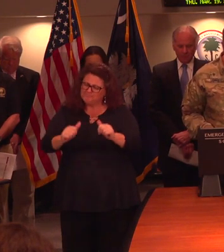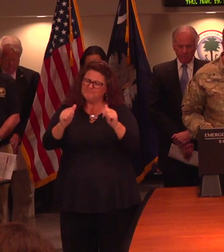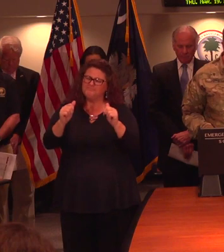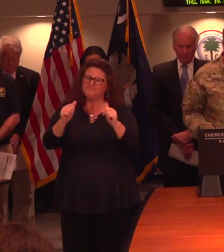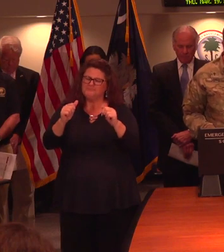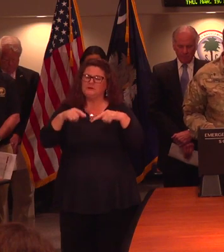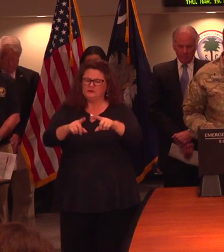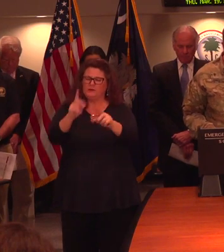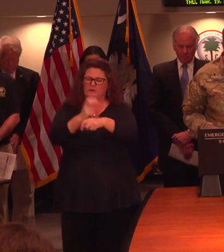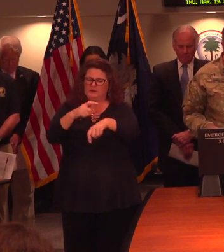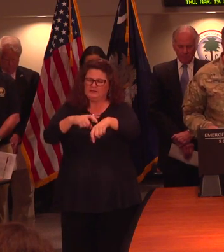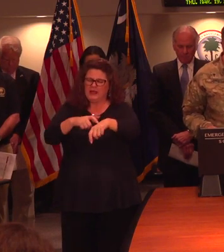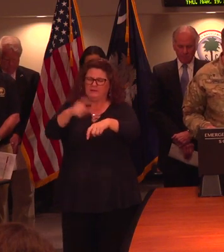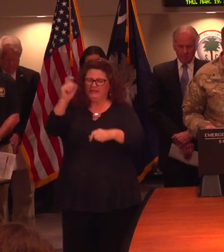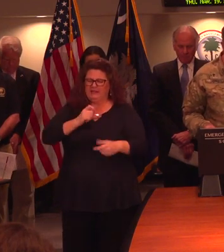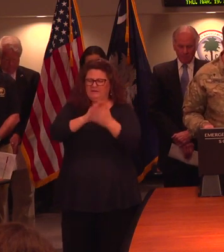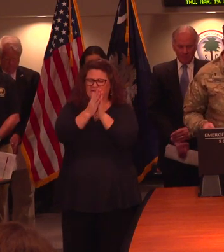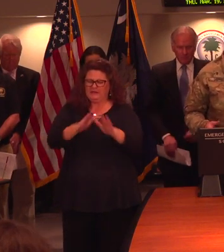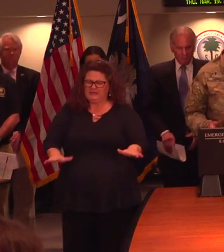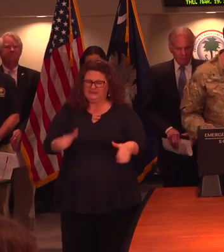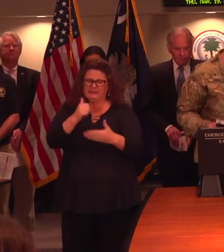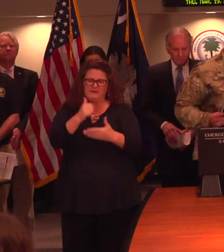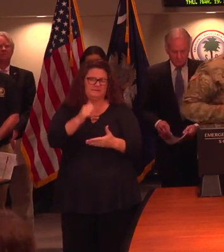wisdom and give us your peace. Amen.